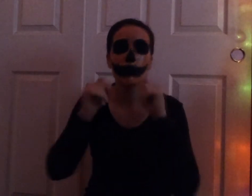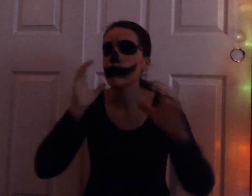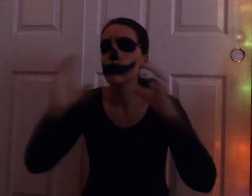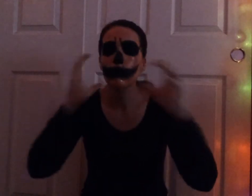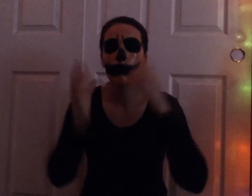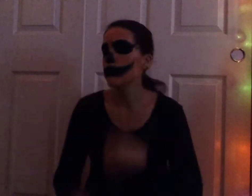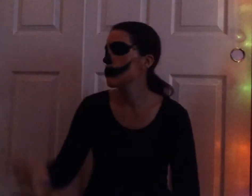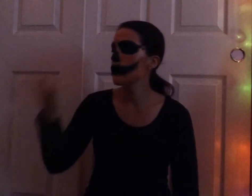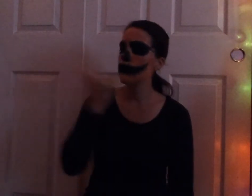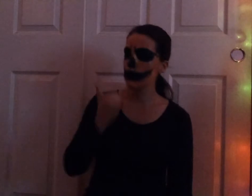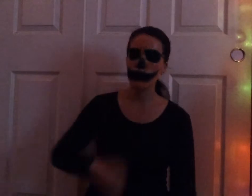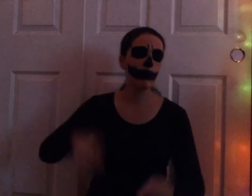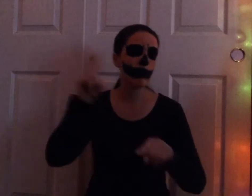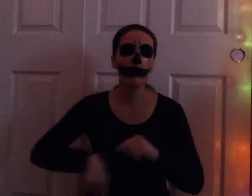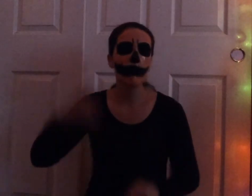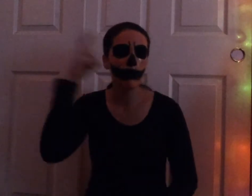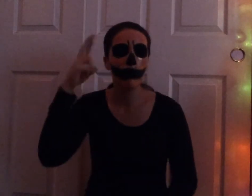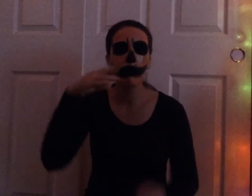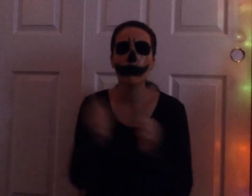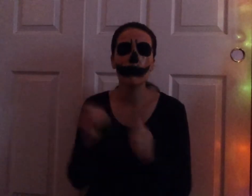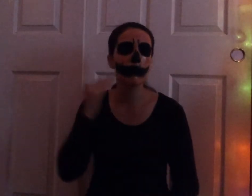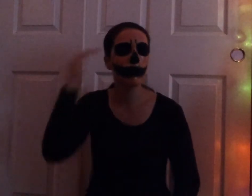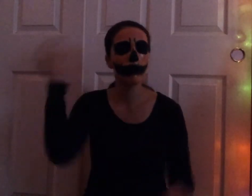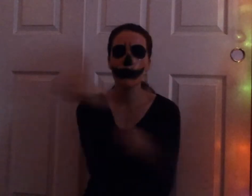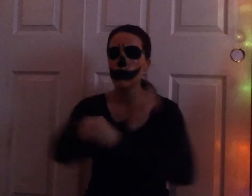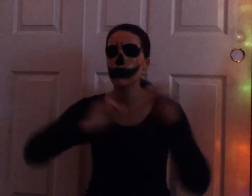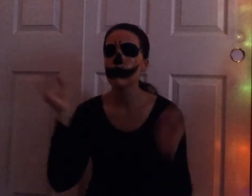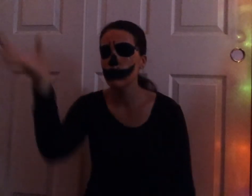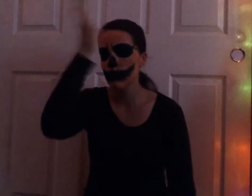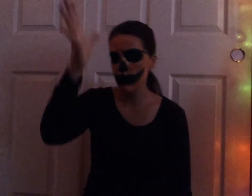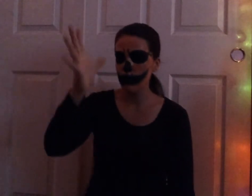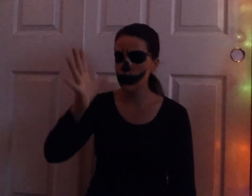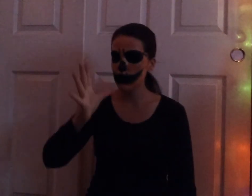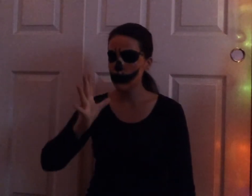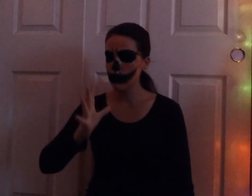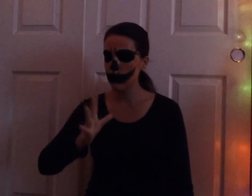to figure out a plan. You can reason with a headless man.